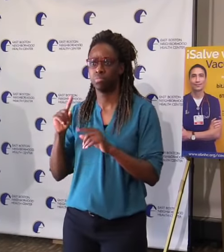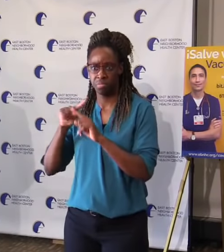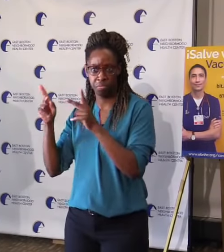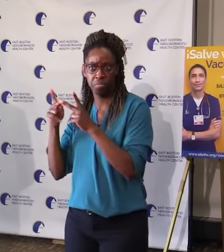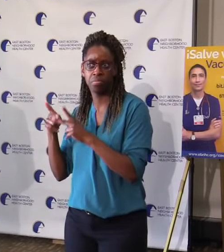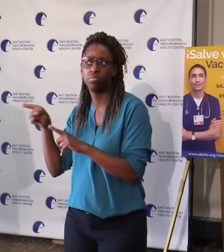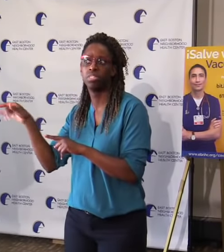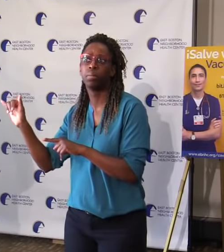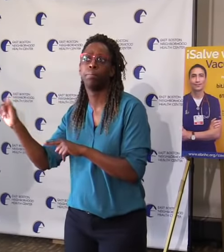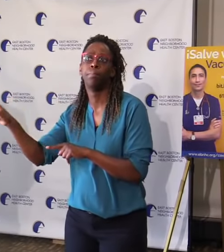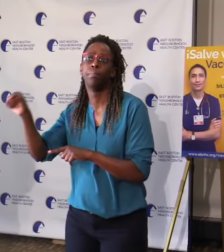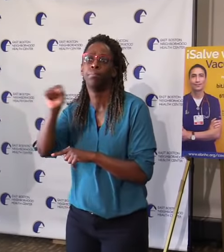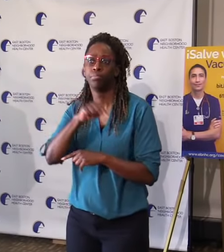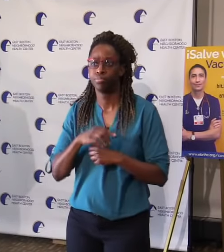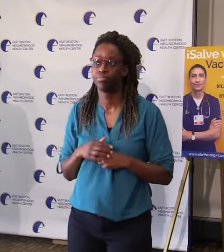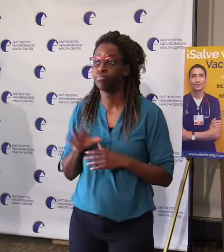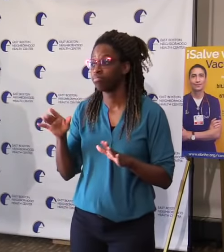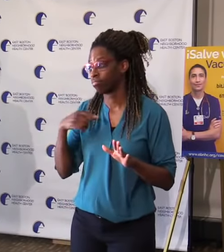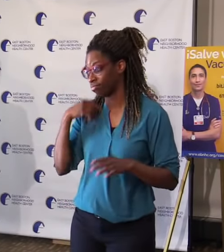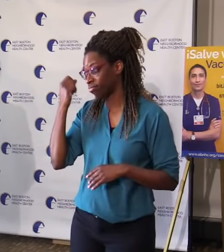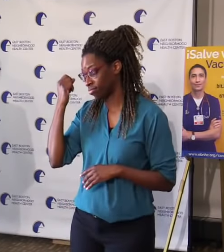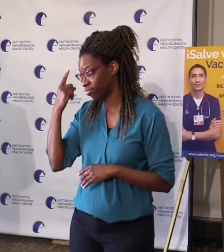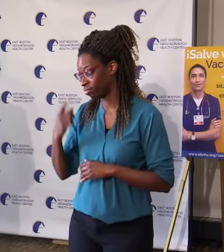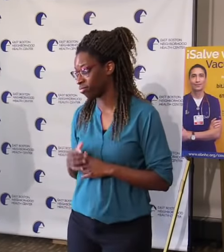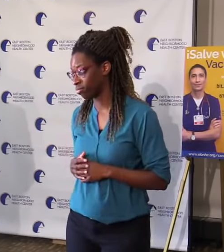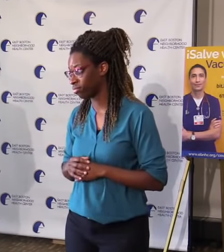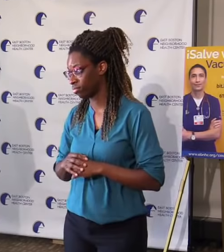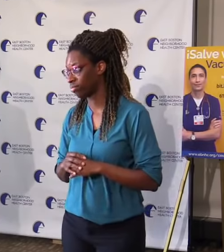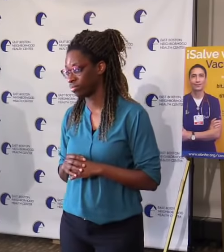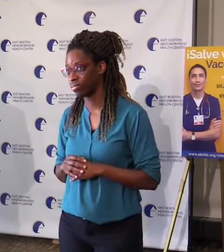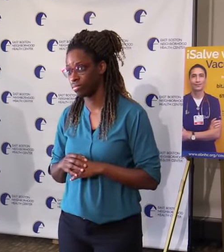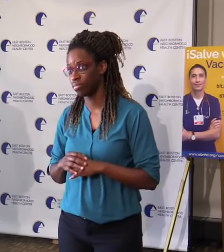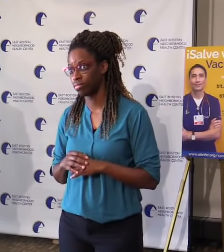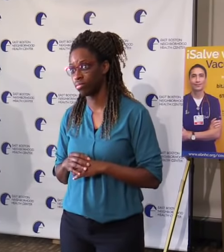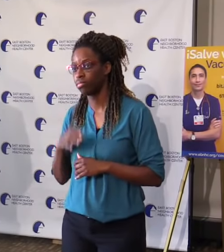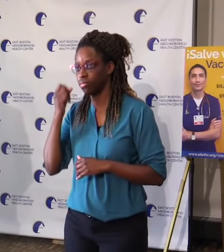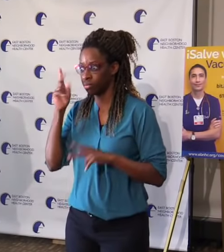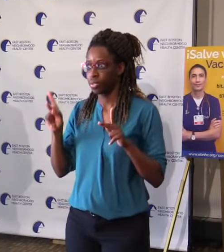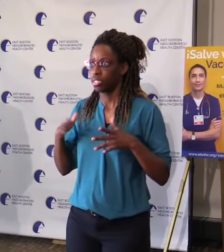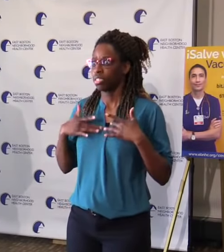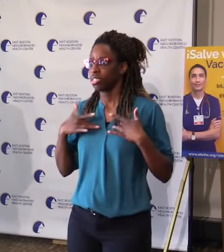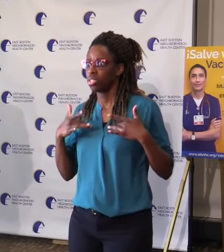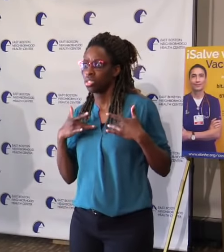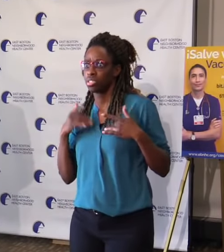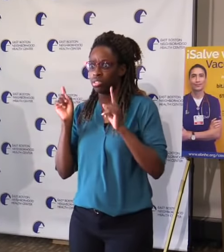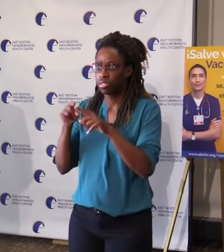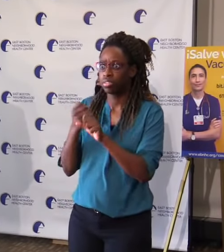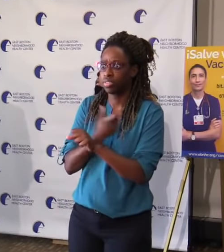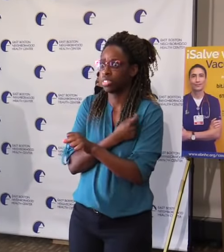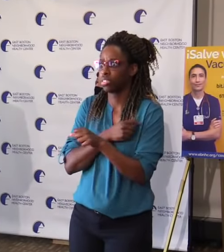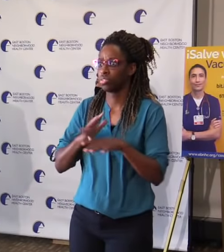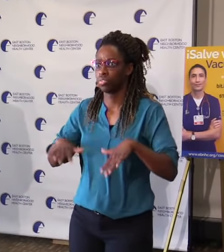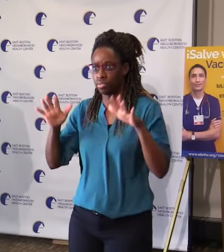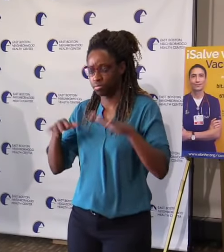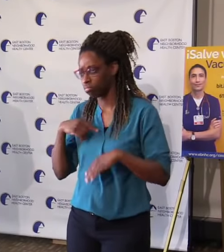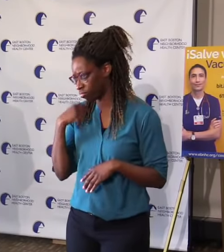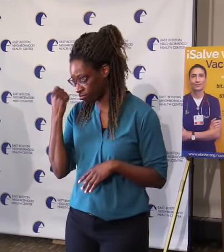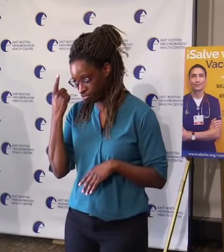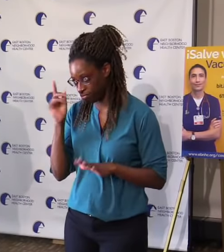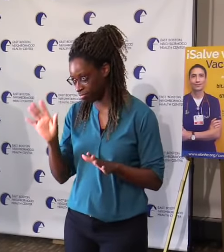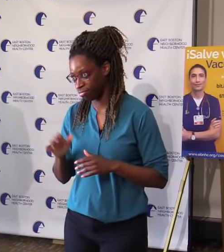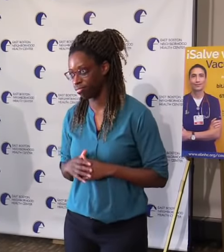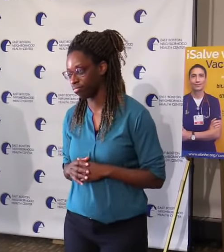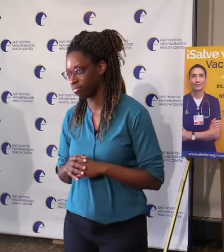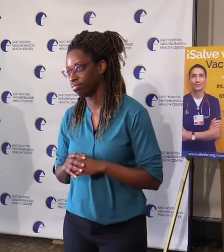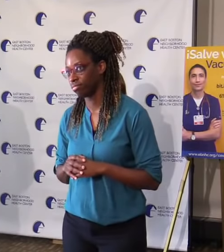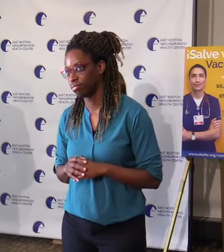I understand why people are anxious. But what everybody needs to understand here is there will be appointments. We're